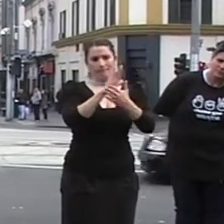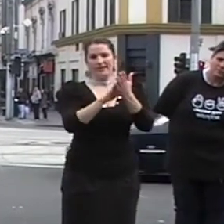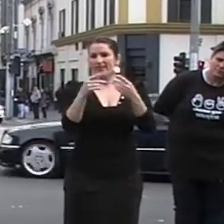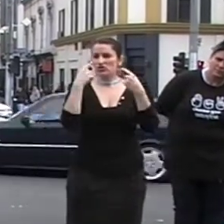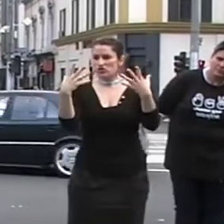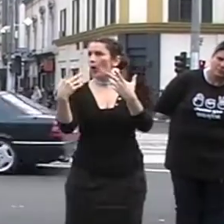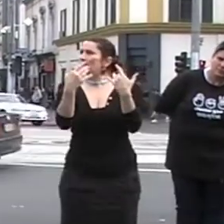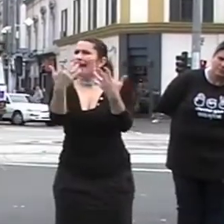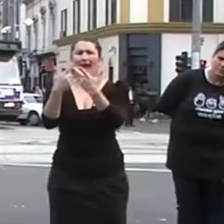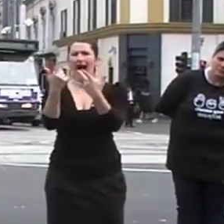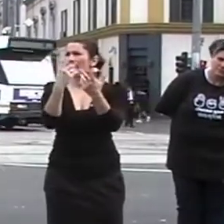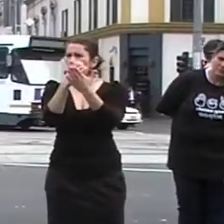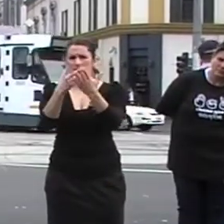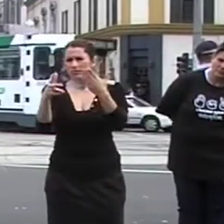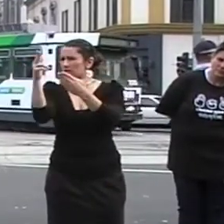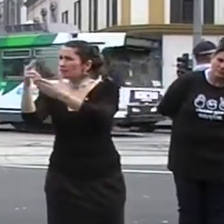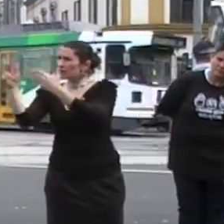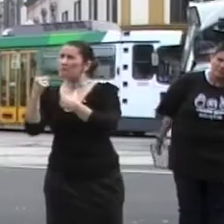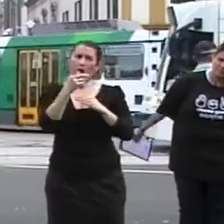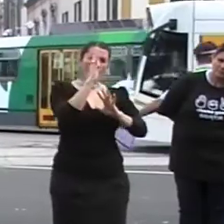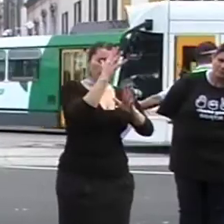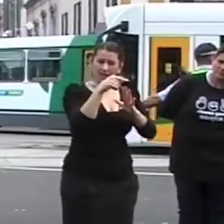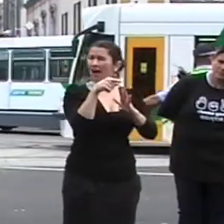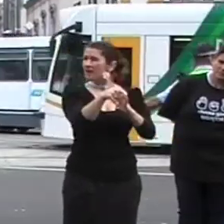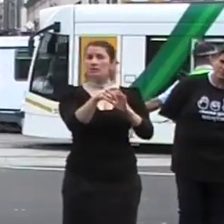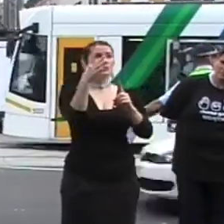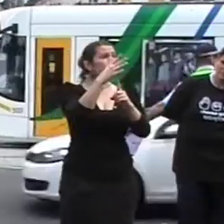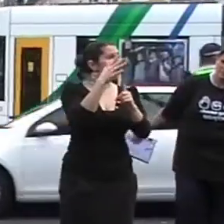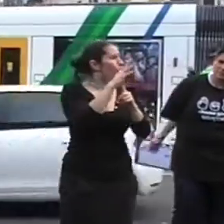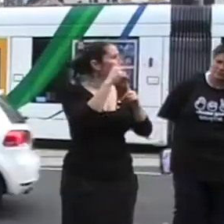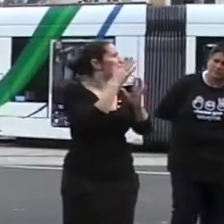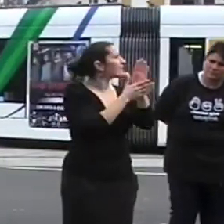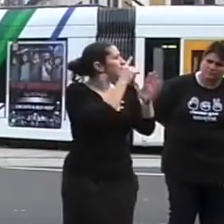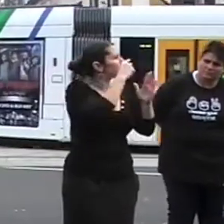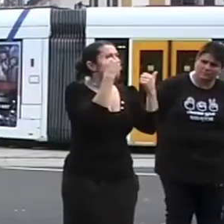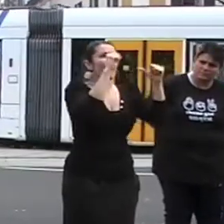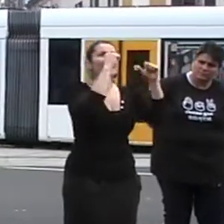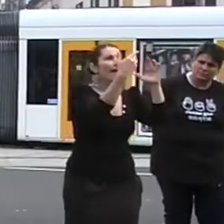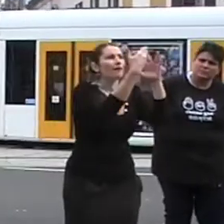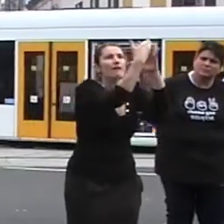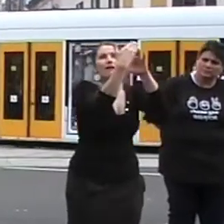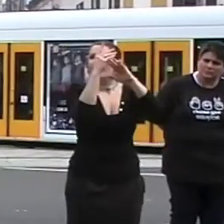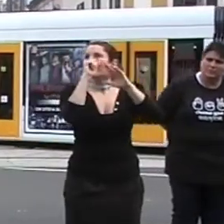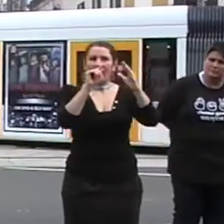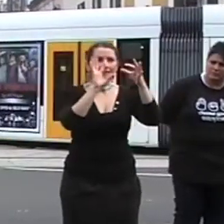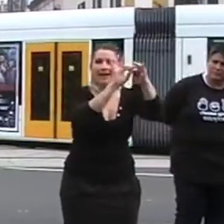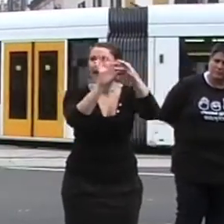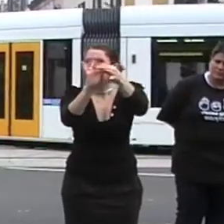connects people and is unlikely to be provided by a private colleague. The climate of Auslan is